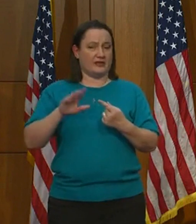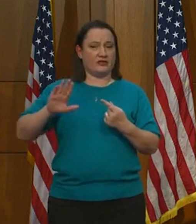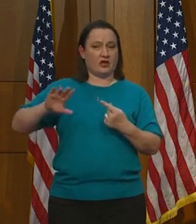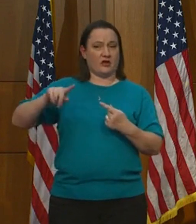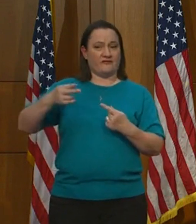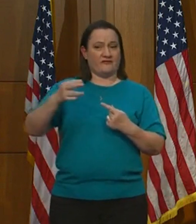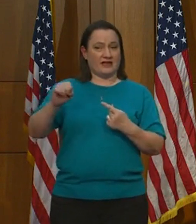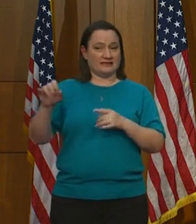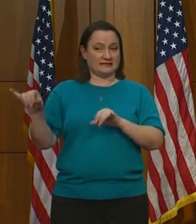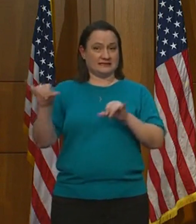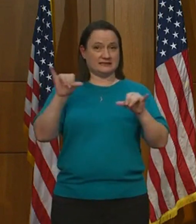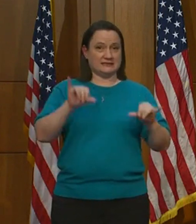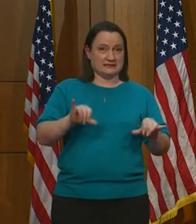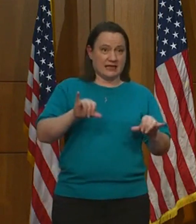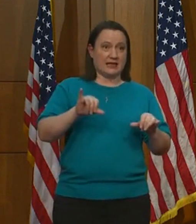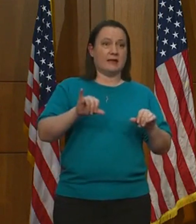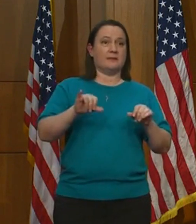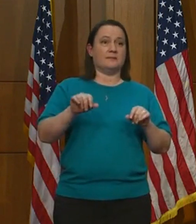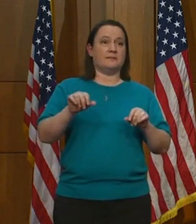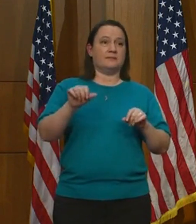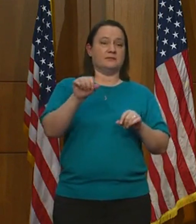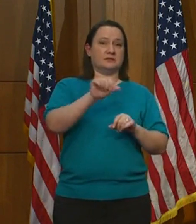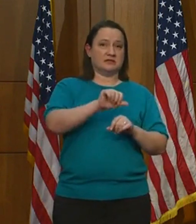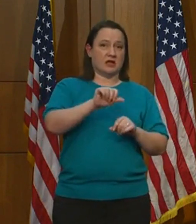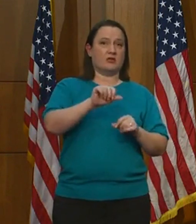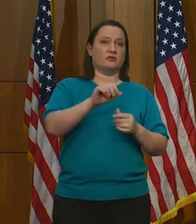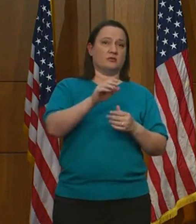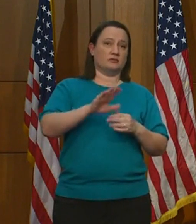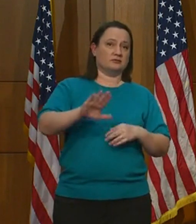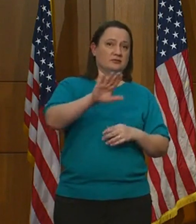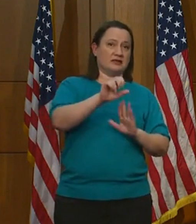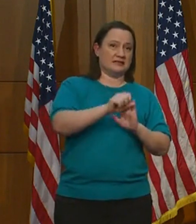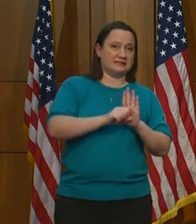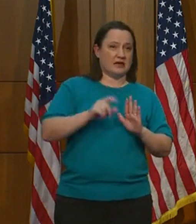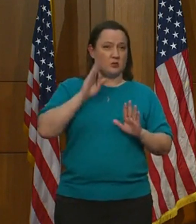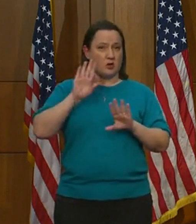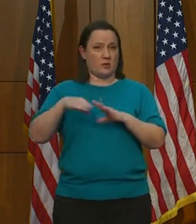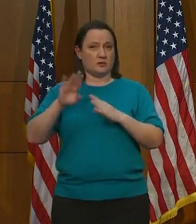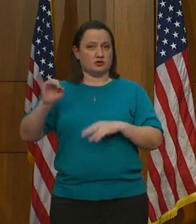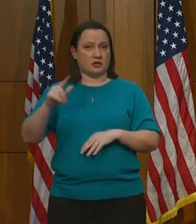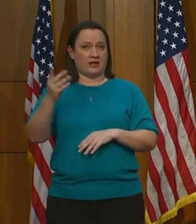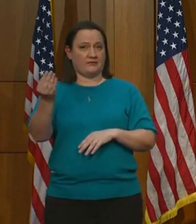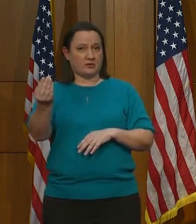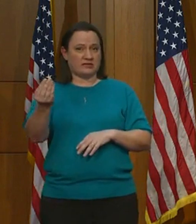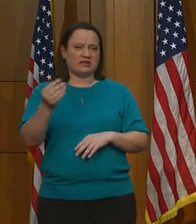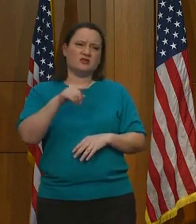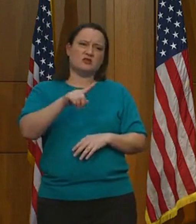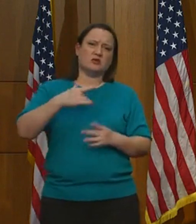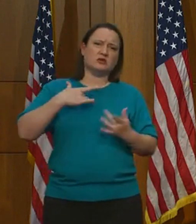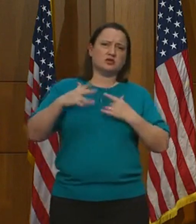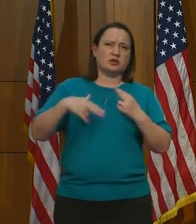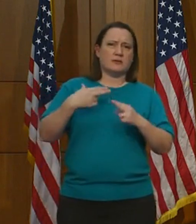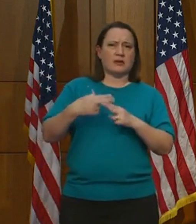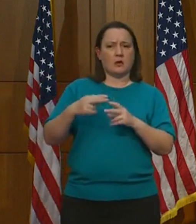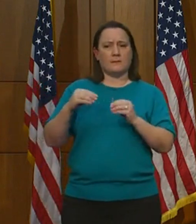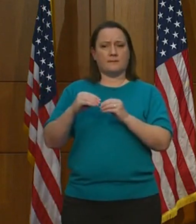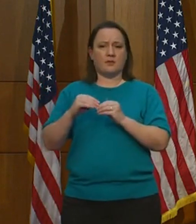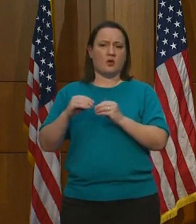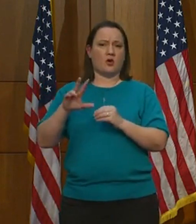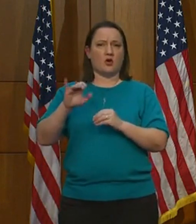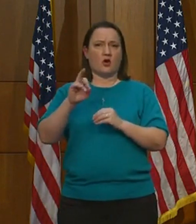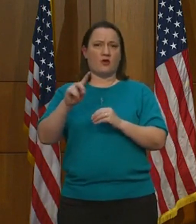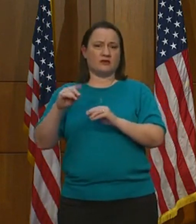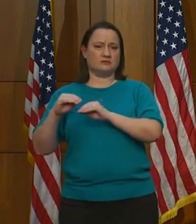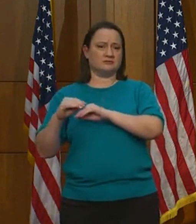And does it mean they'll be open on July 14th? And also, are you concerned about the spike of folks getting COVID from Myrtle Beach? And is the VDA working on